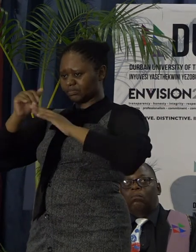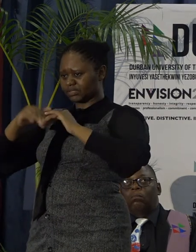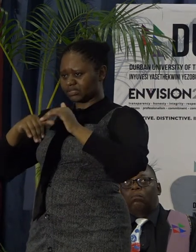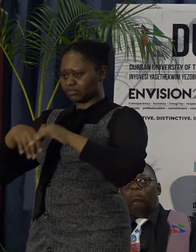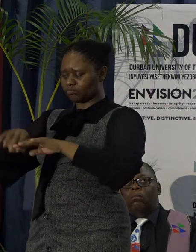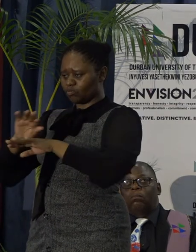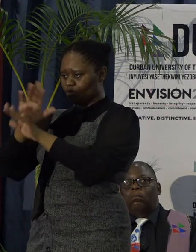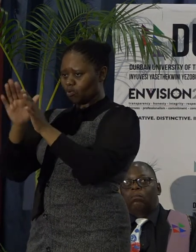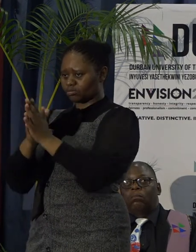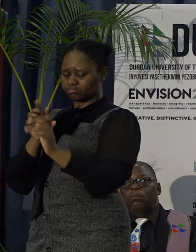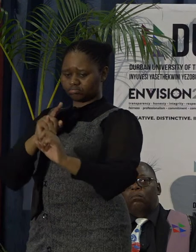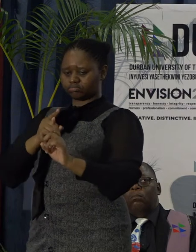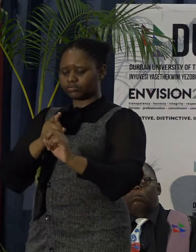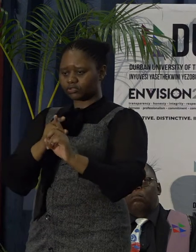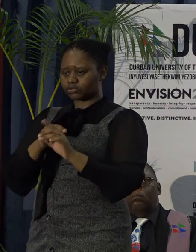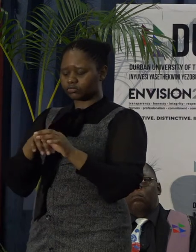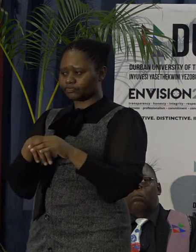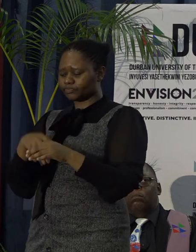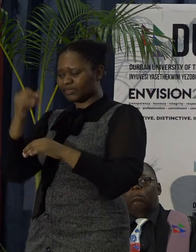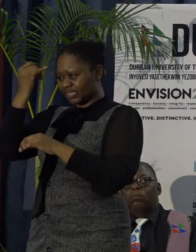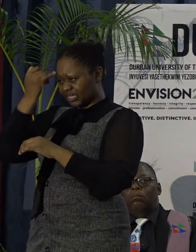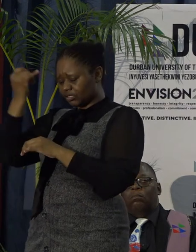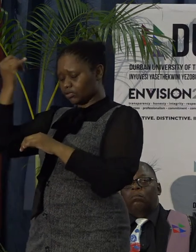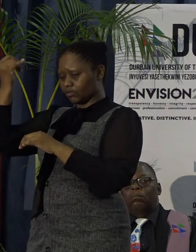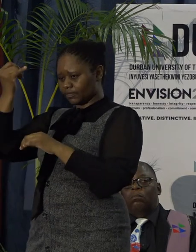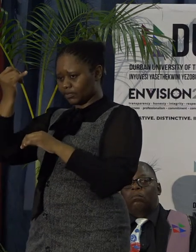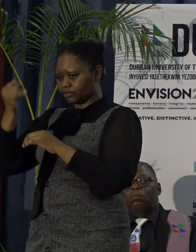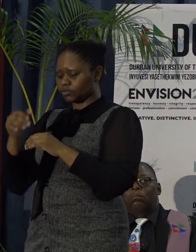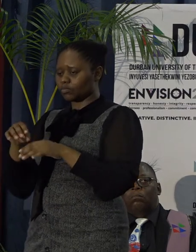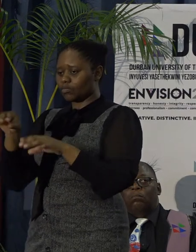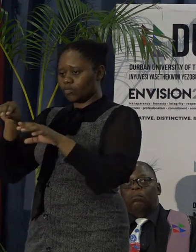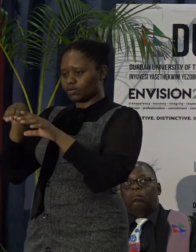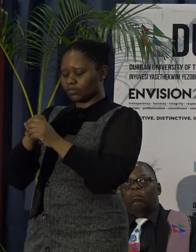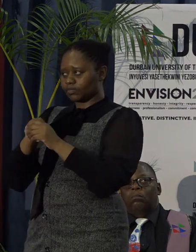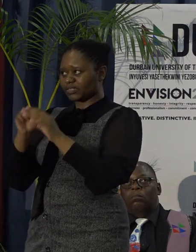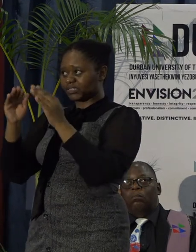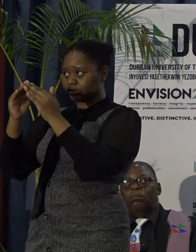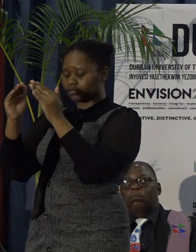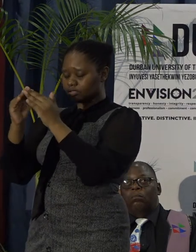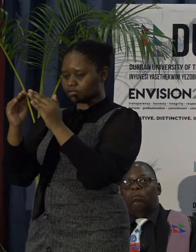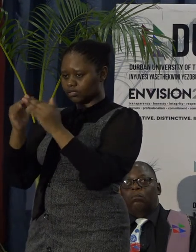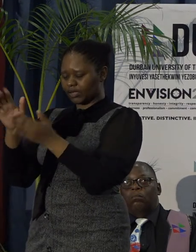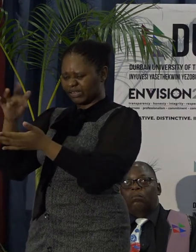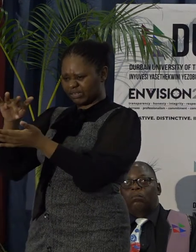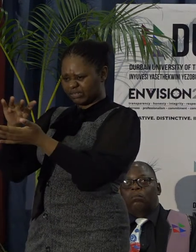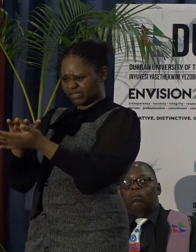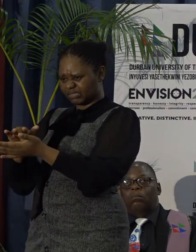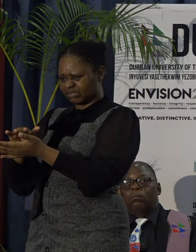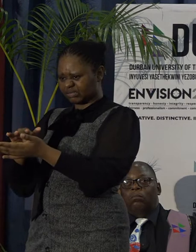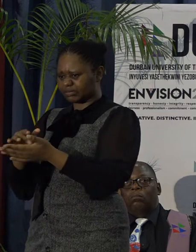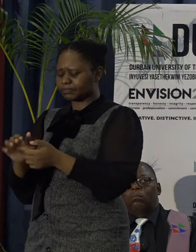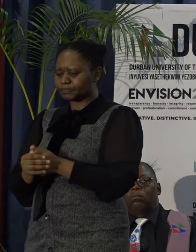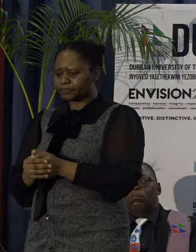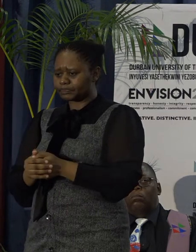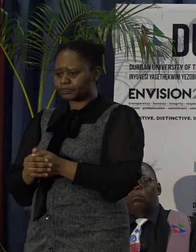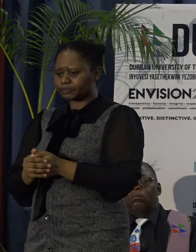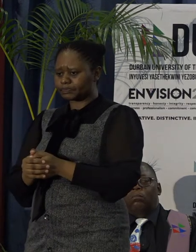disciplines, an innovation hub that will also house our Confucius Institute